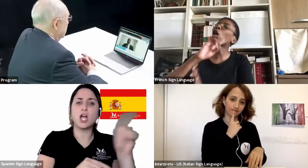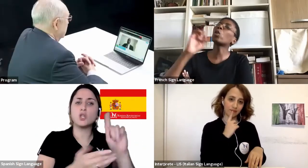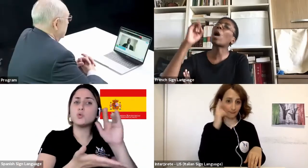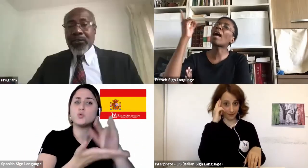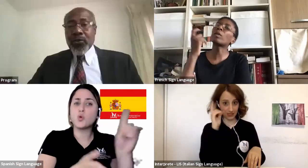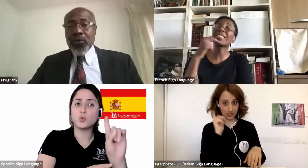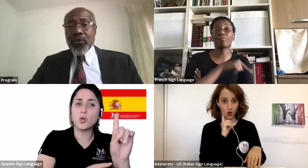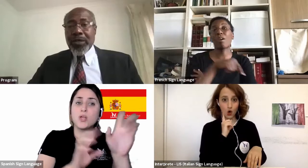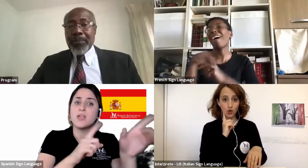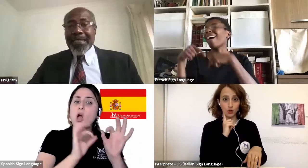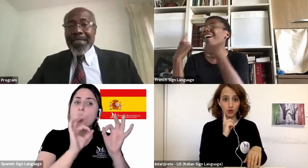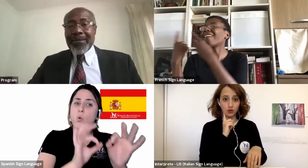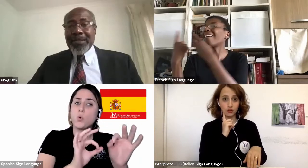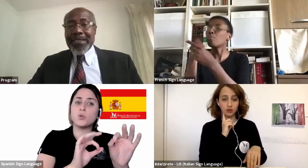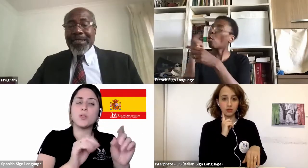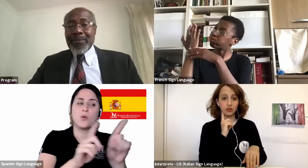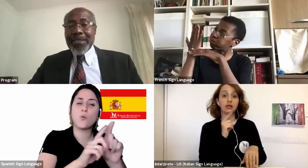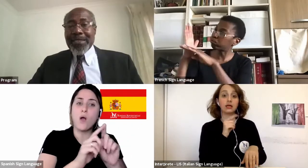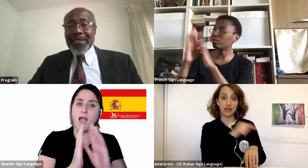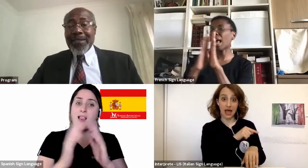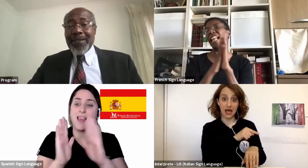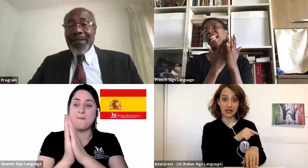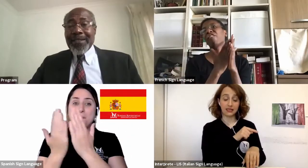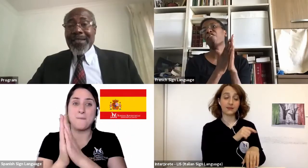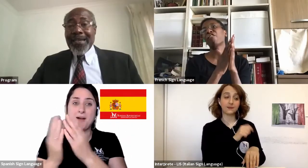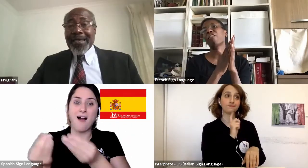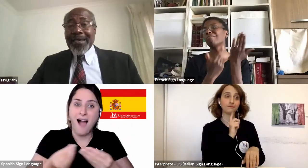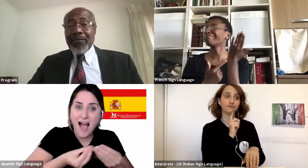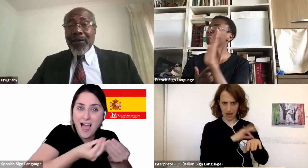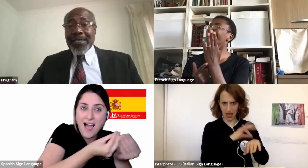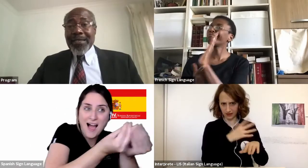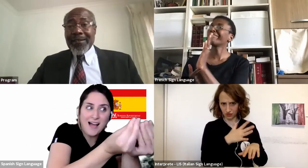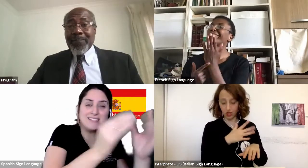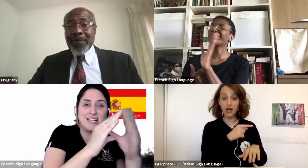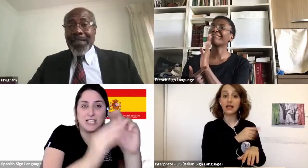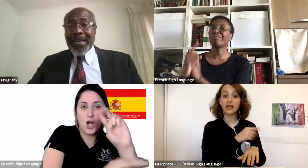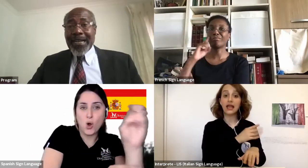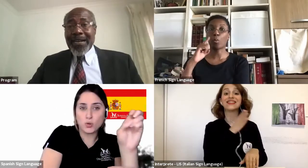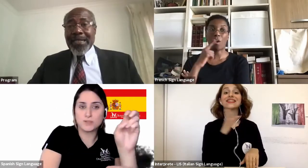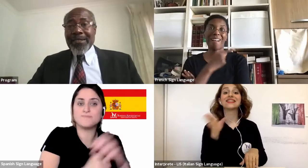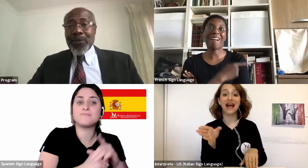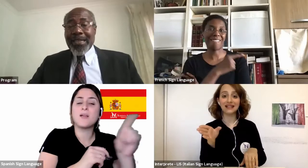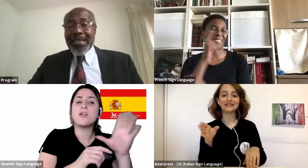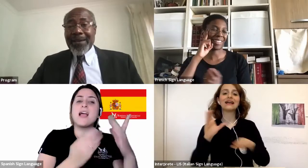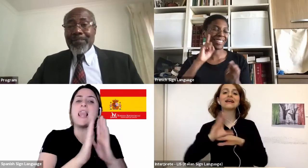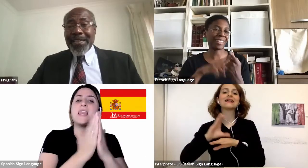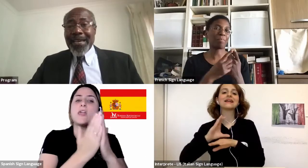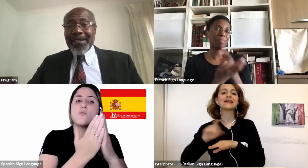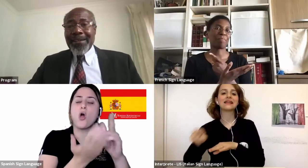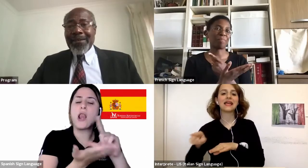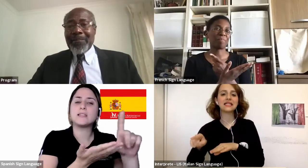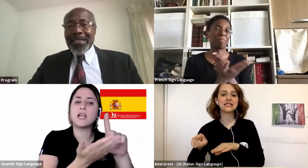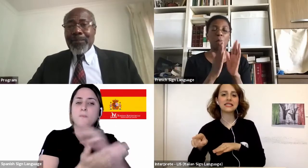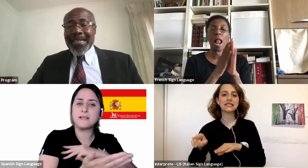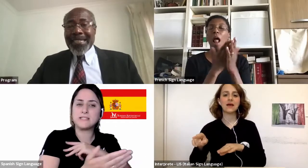because she was also doing part-time literature ministry. She herself was an accountant with an MBA,